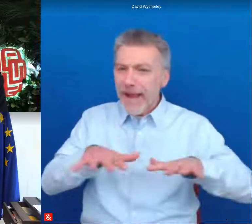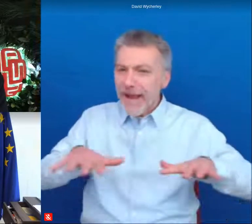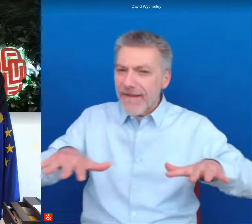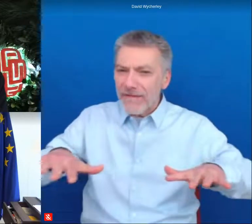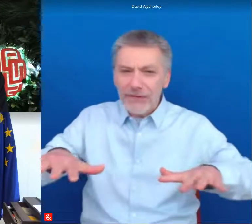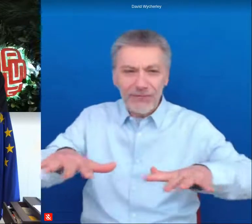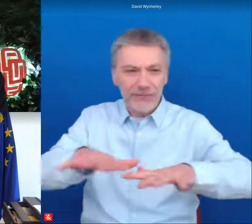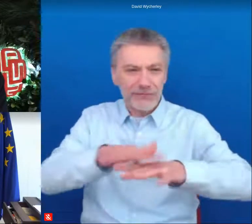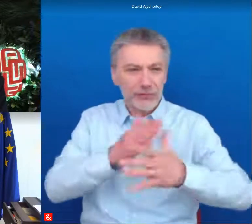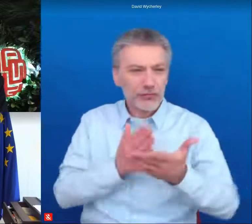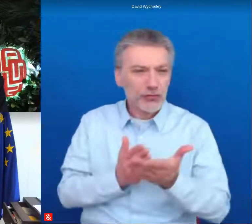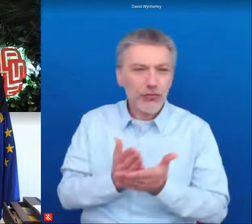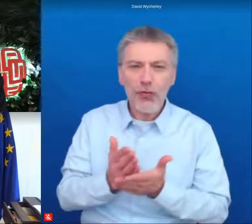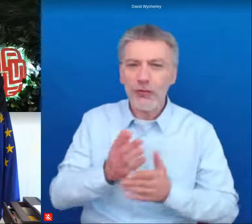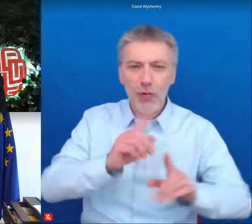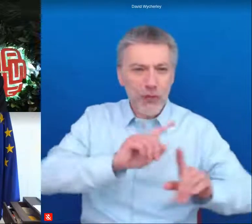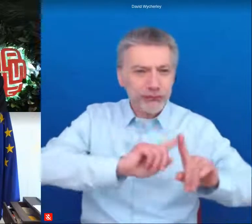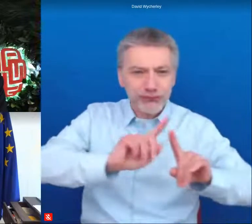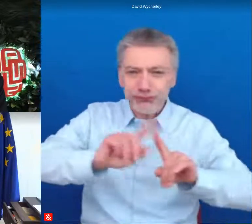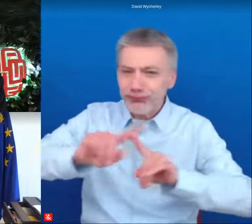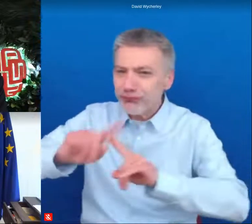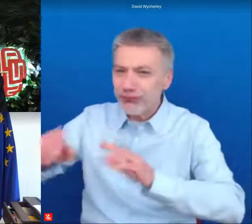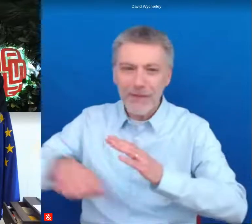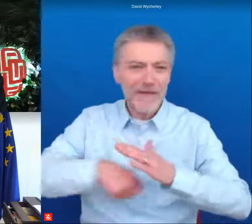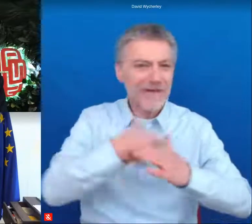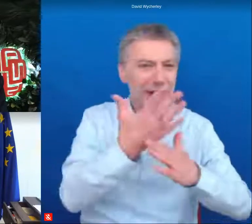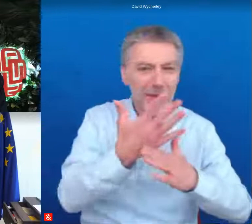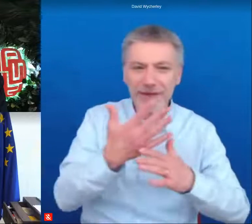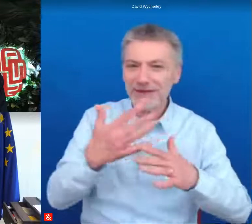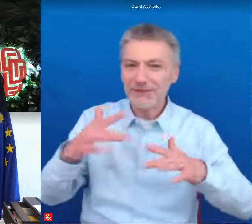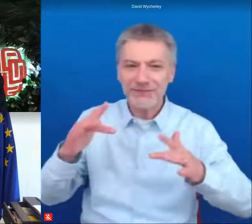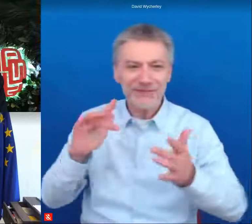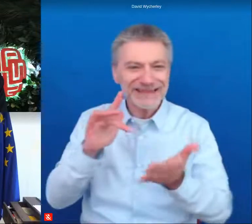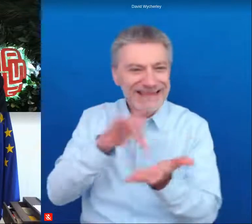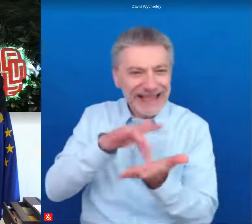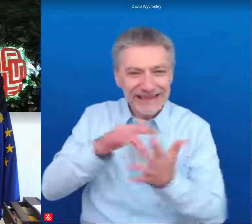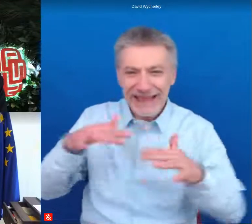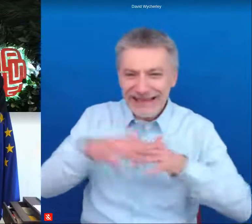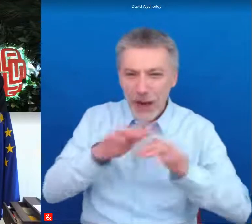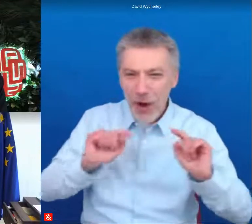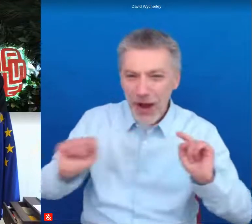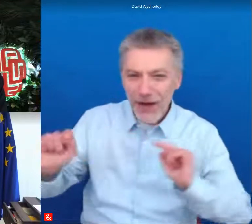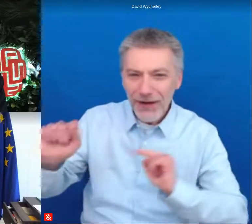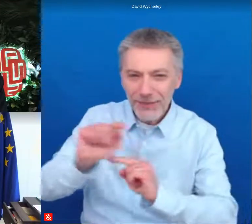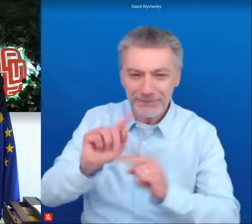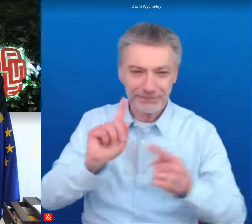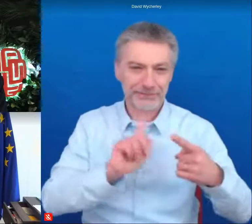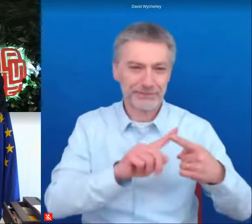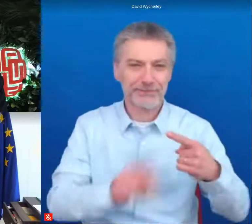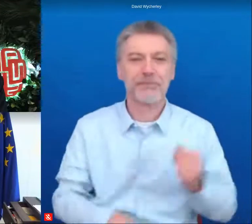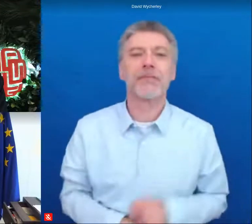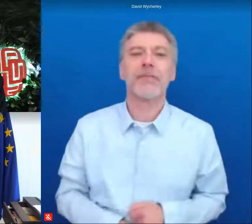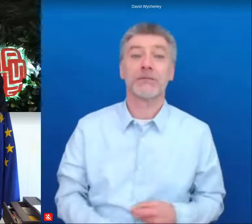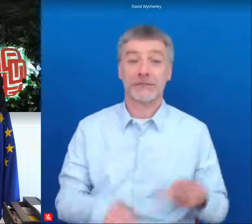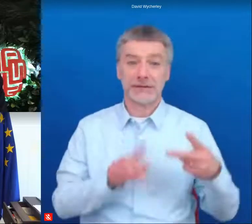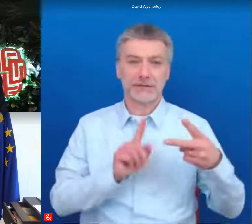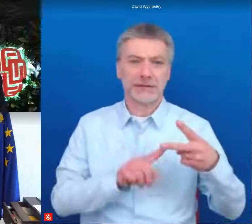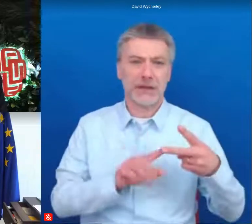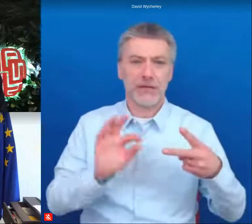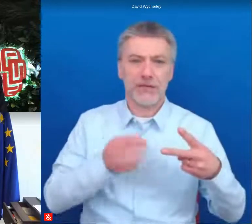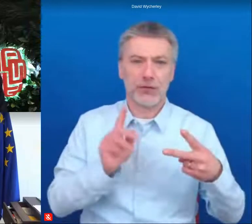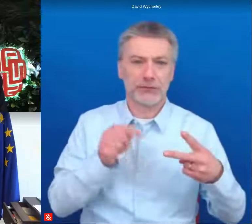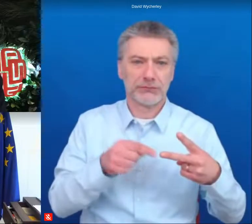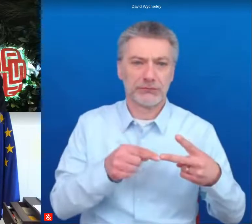multipolar development or network of centers and this brings me to my second point what is link